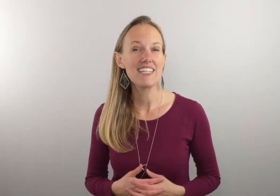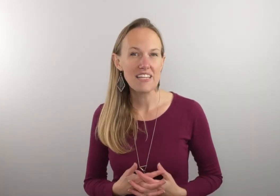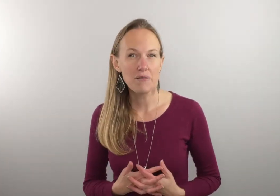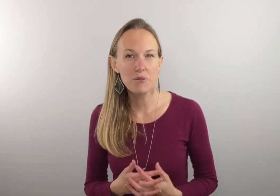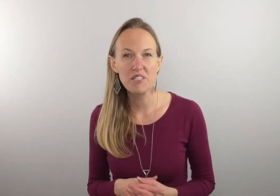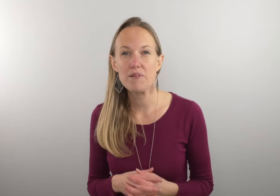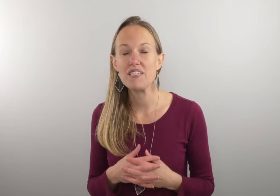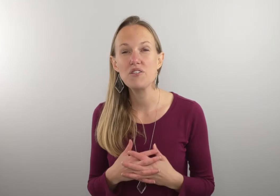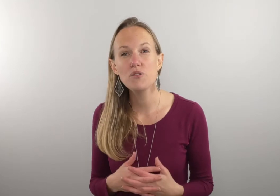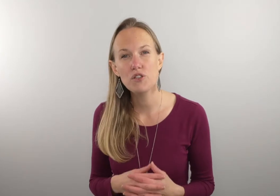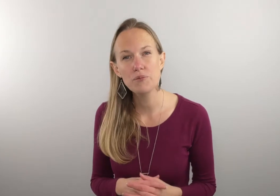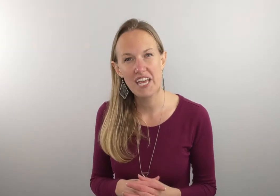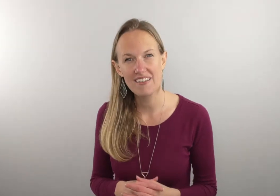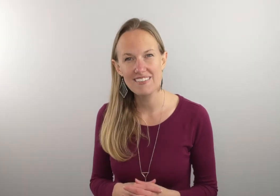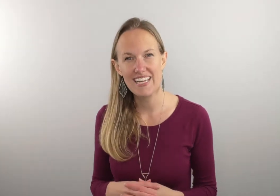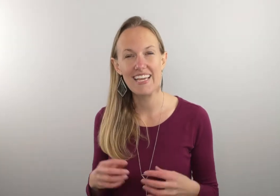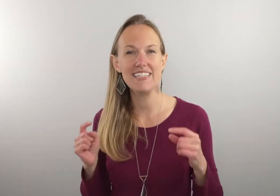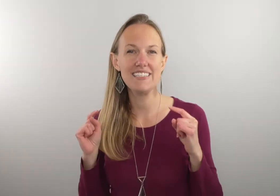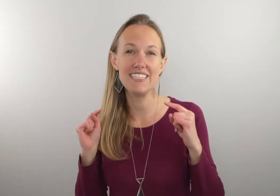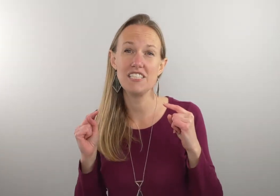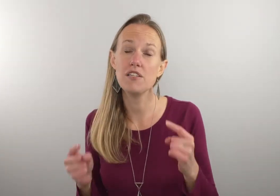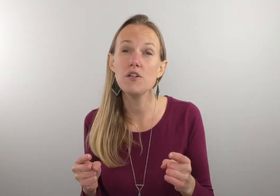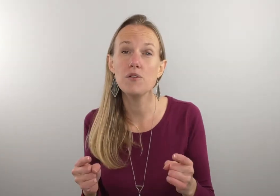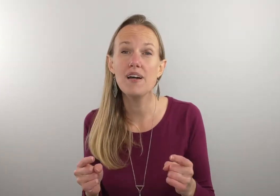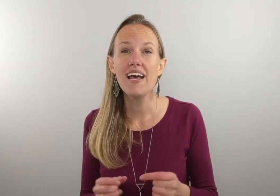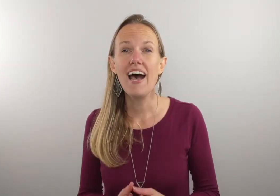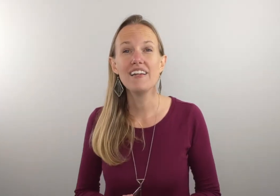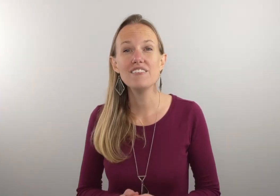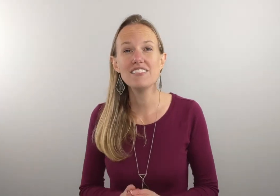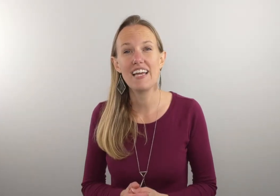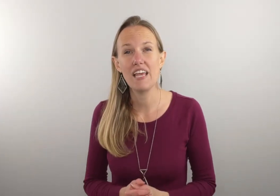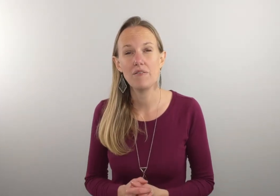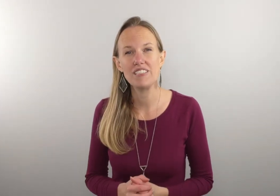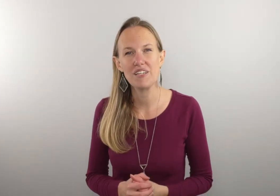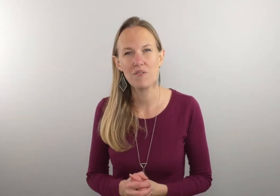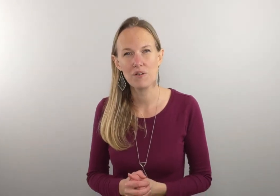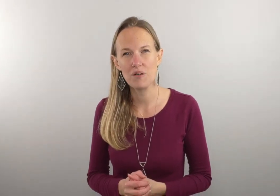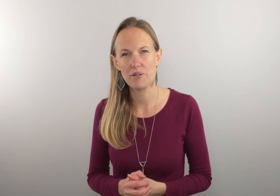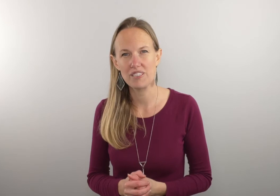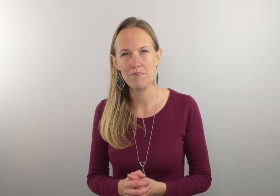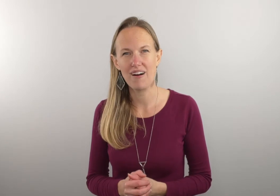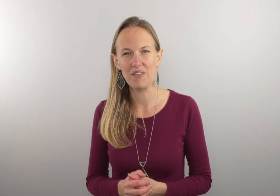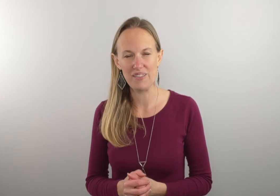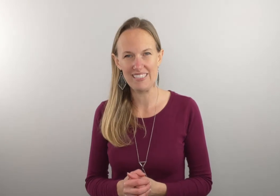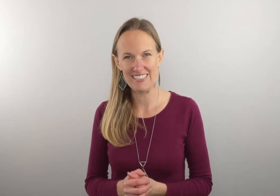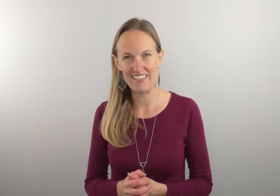Sign Language Worship is a YouTube channel dedicated to teaching you how to use sign language in order to worship our Lord and Savior.